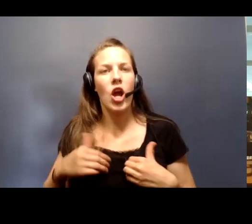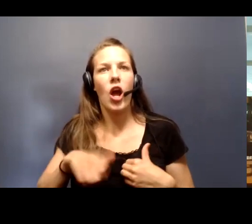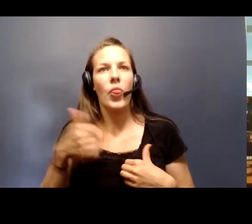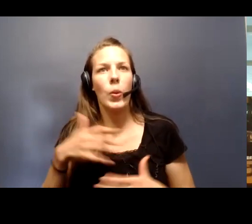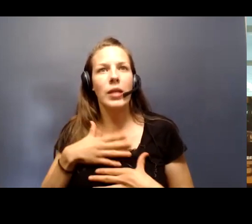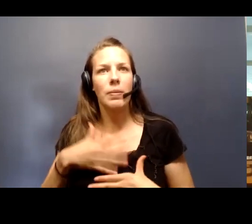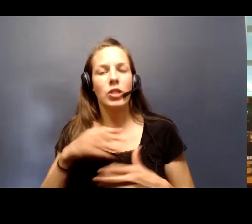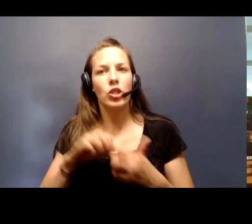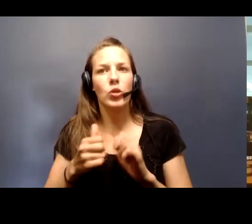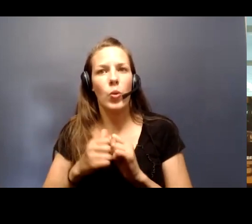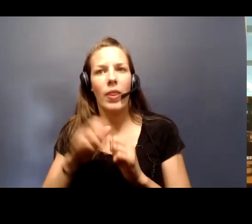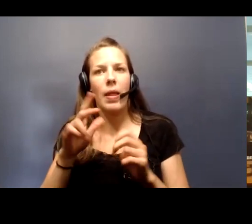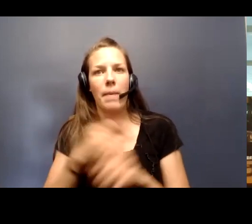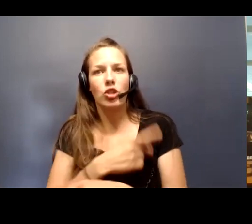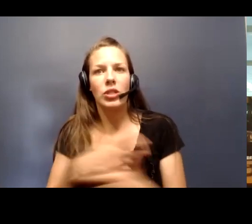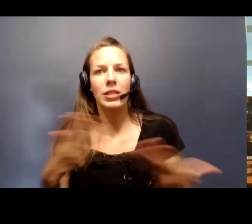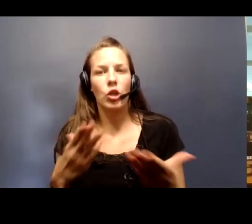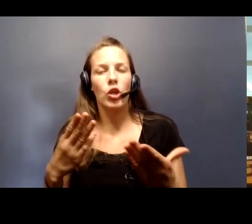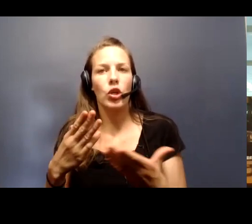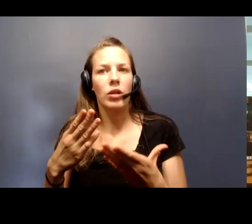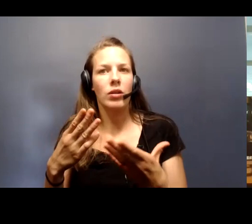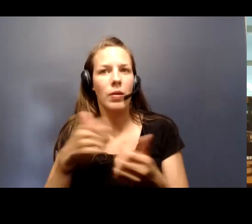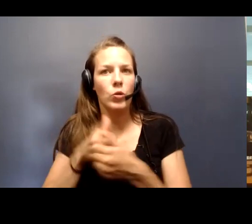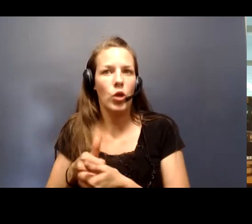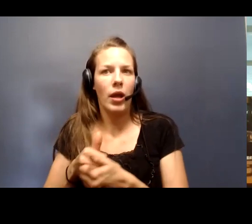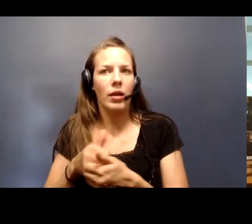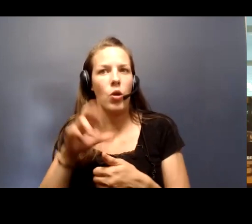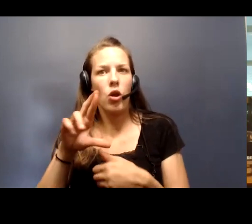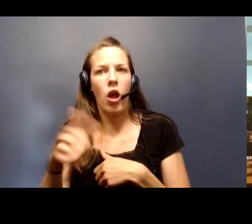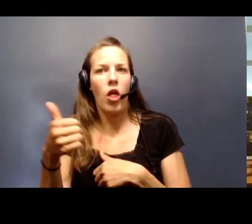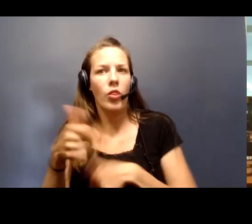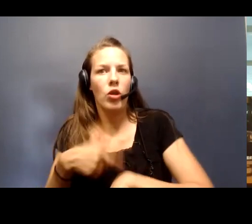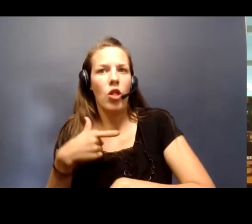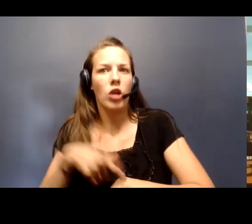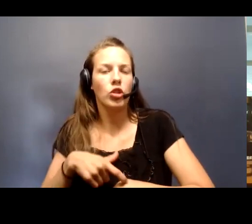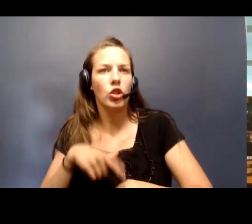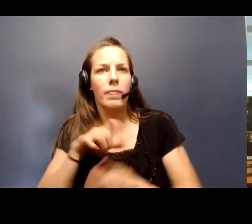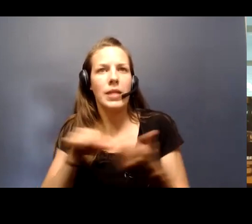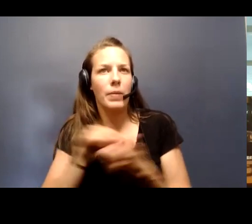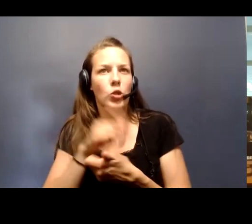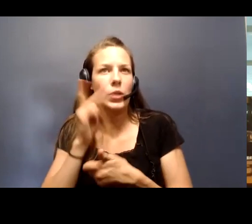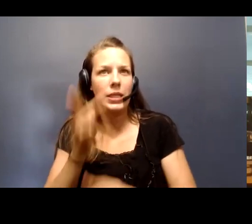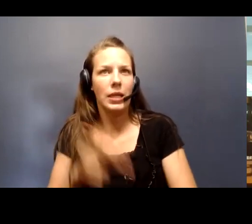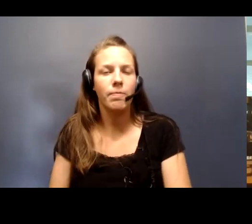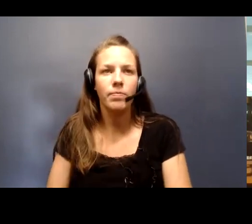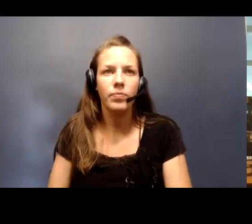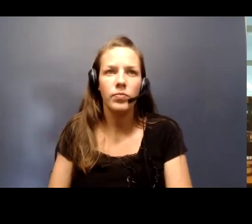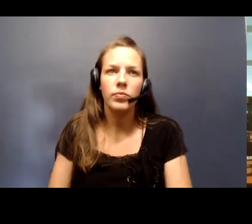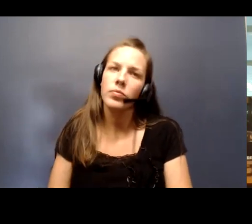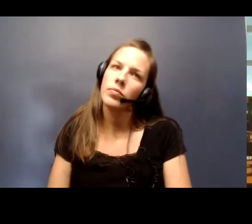issues with patients here locally, and are we tracking this, or is there other long-term damage we are seeing?